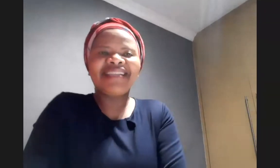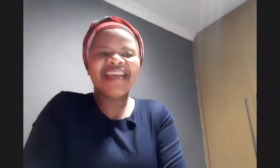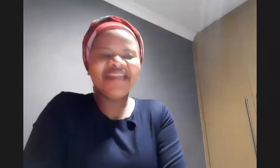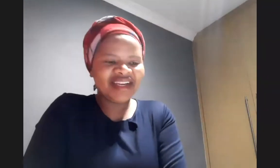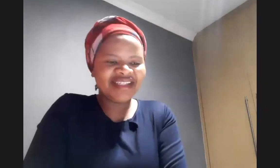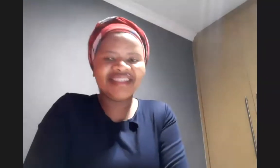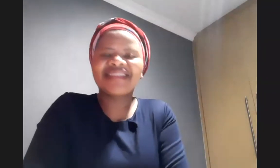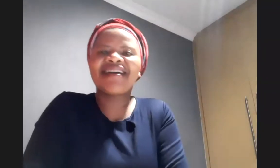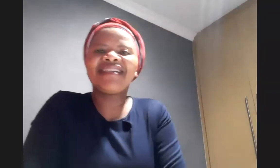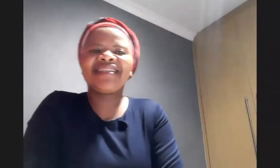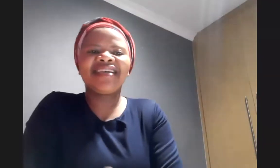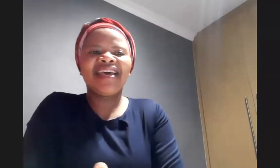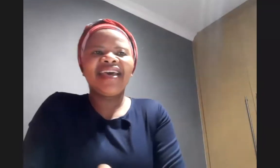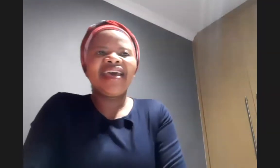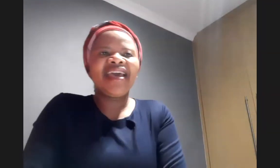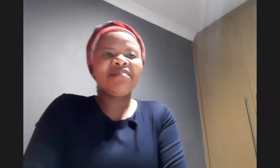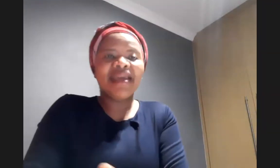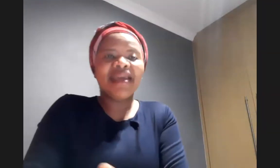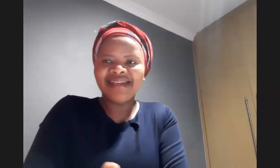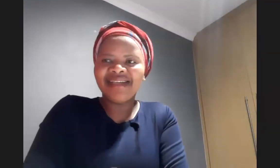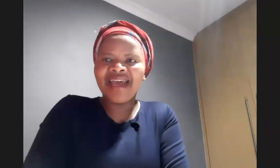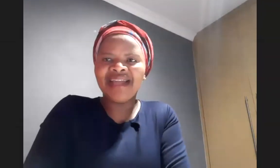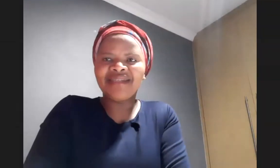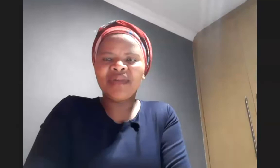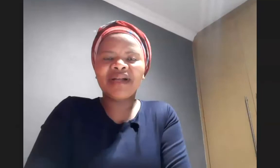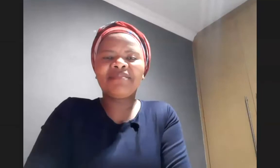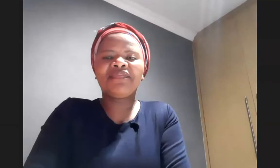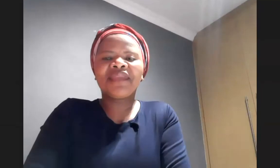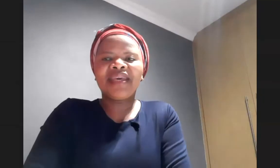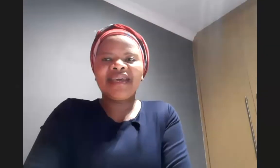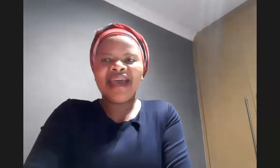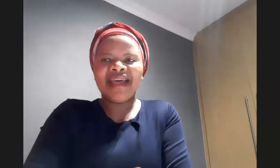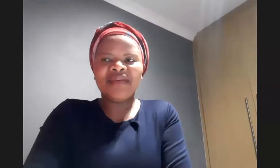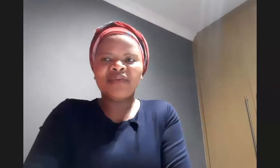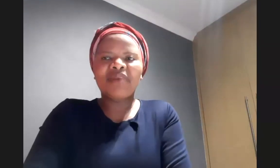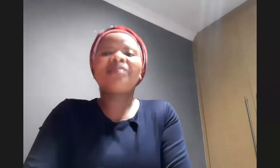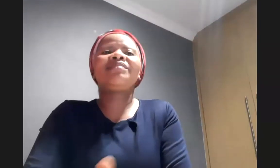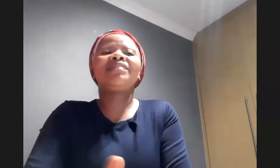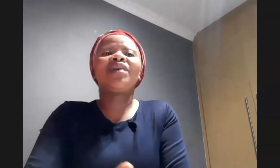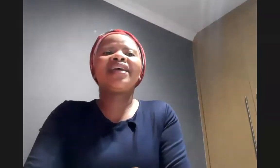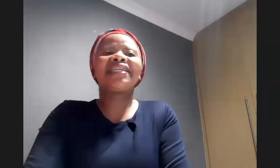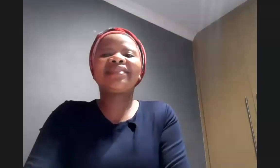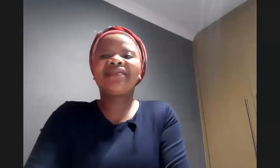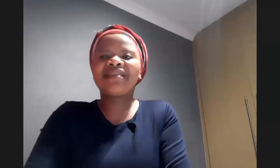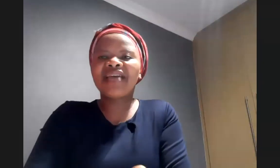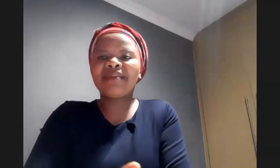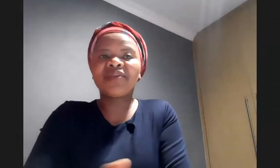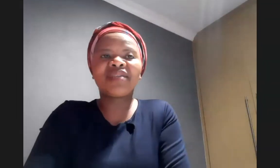savior jesus christ amen and welcome uh those who are possibly joining us for the first time to day